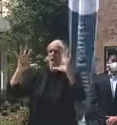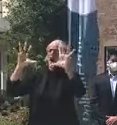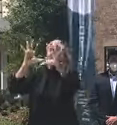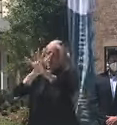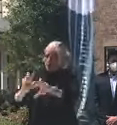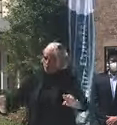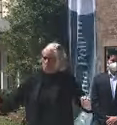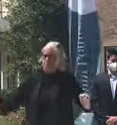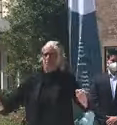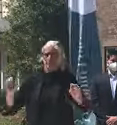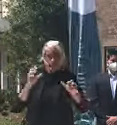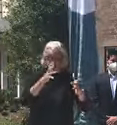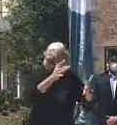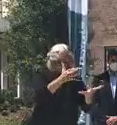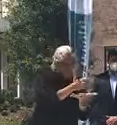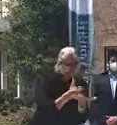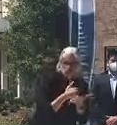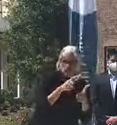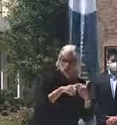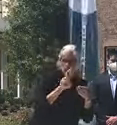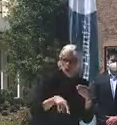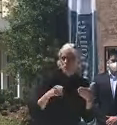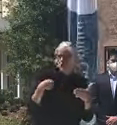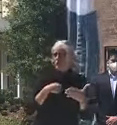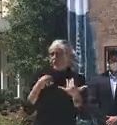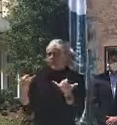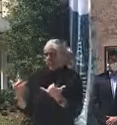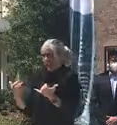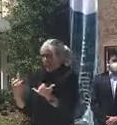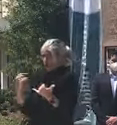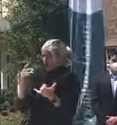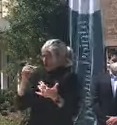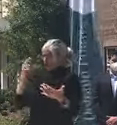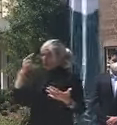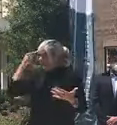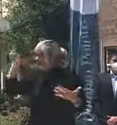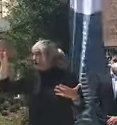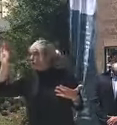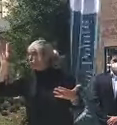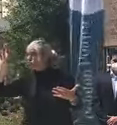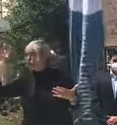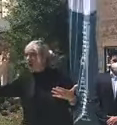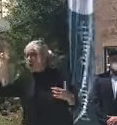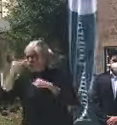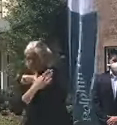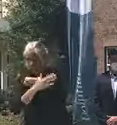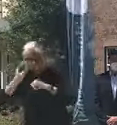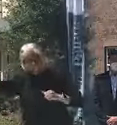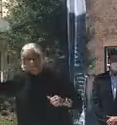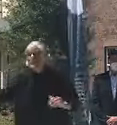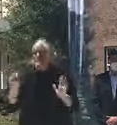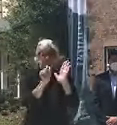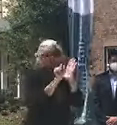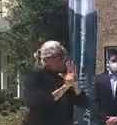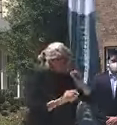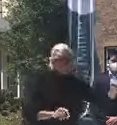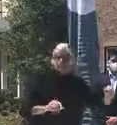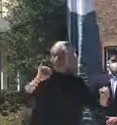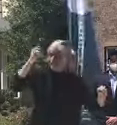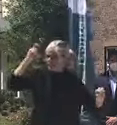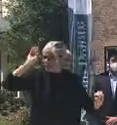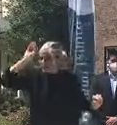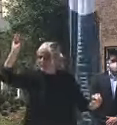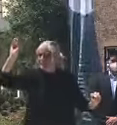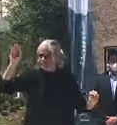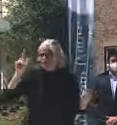think that we should be able to do that. So we're looking at doing one in Broward. But I think Orlando, Tampa, Jacksonville would be obvious candidates as well. And with